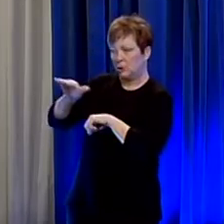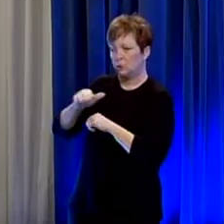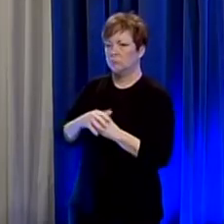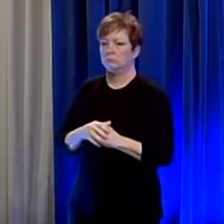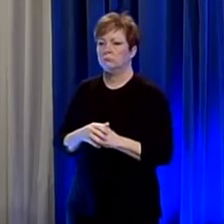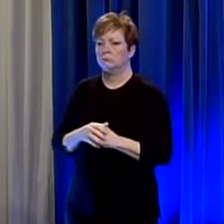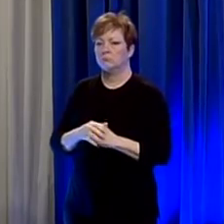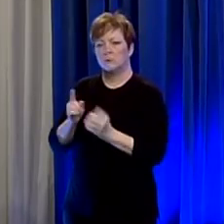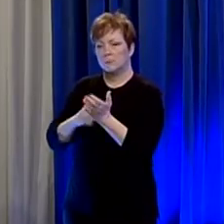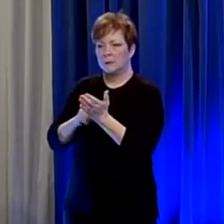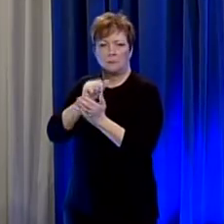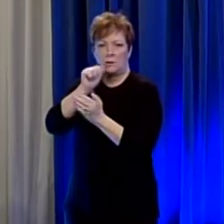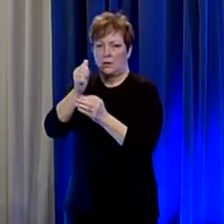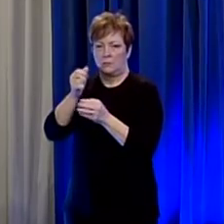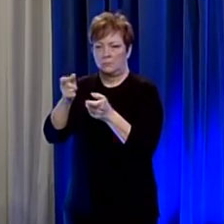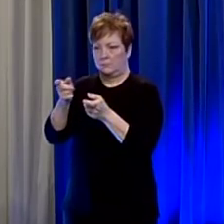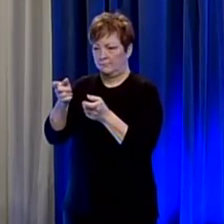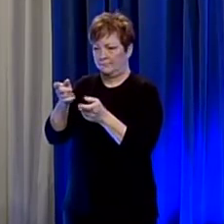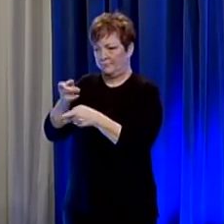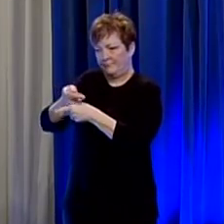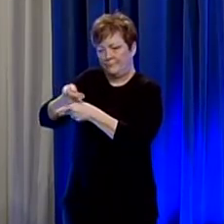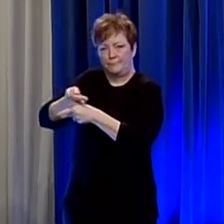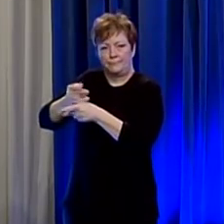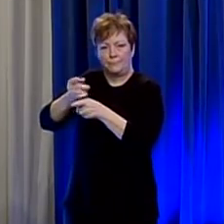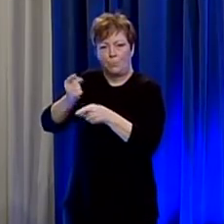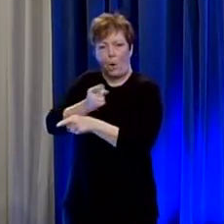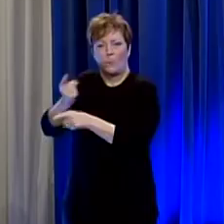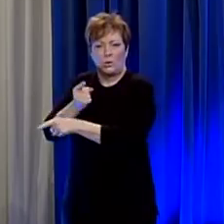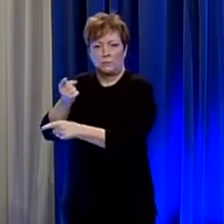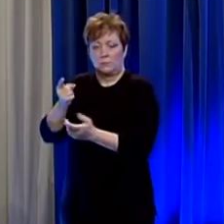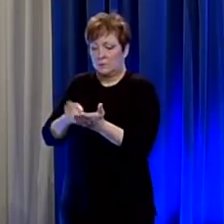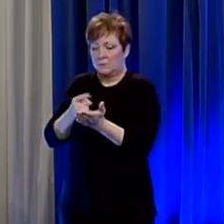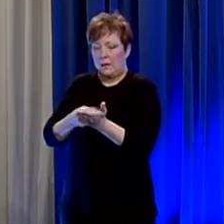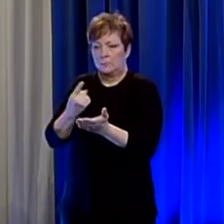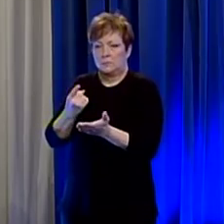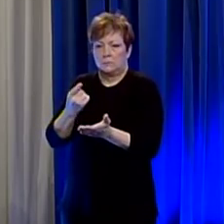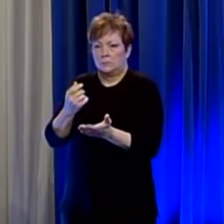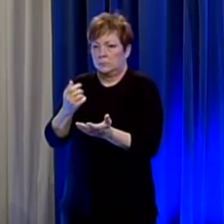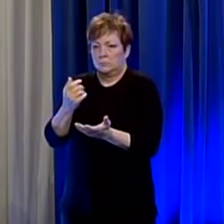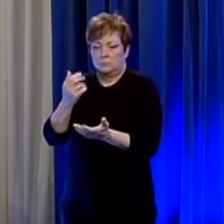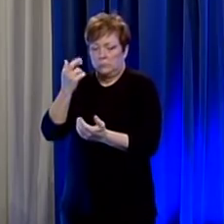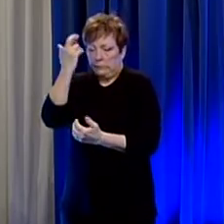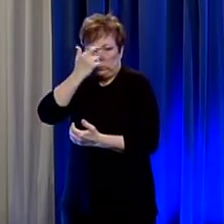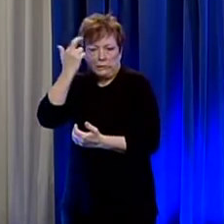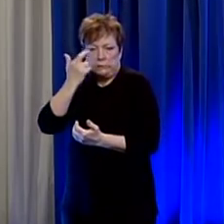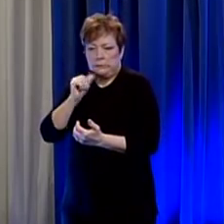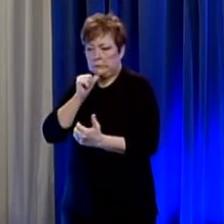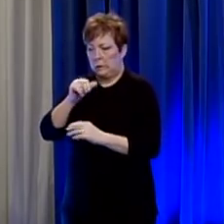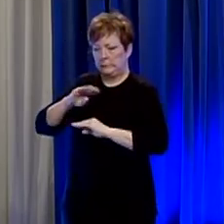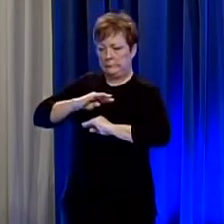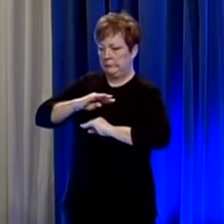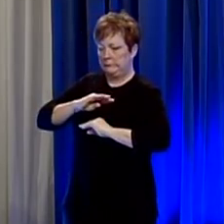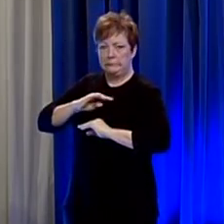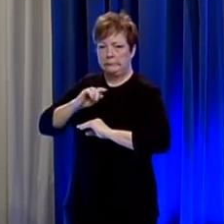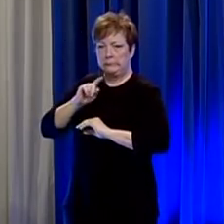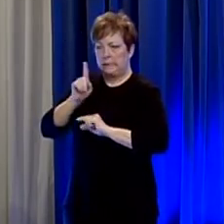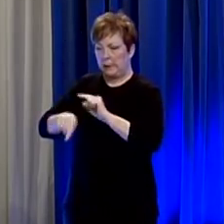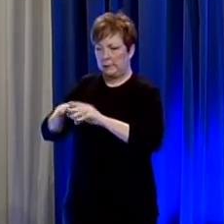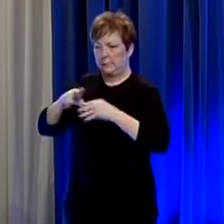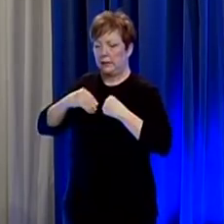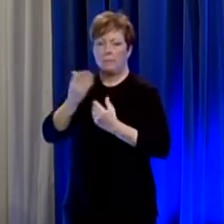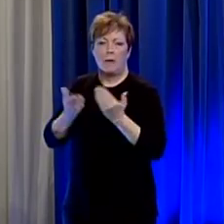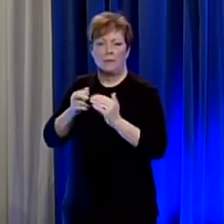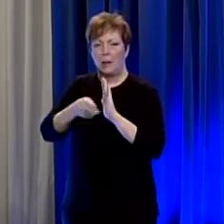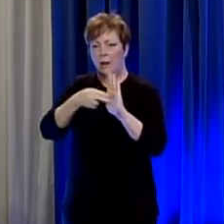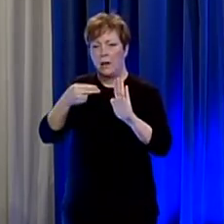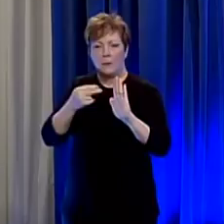they're just not handled properly you know occasionally there can just be a reason that it's unsatisfactory because of of other reasons too maybe it's not labeled